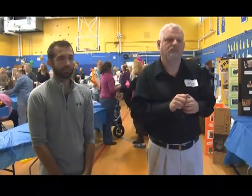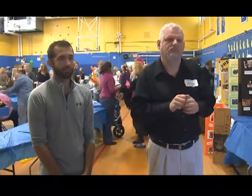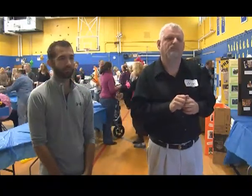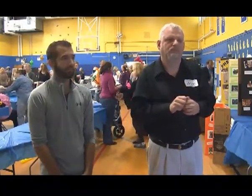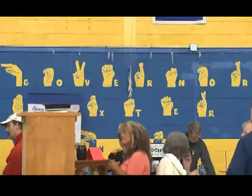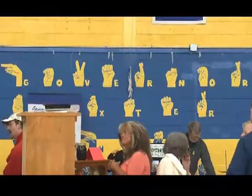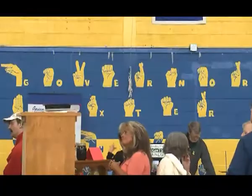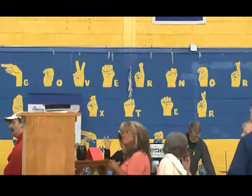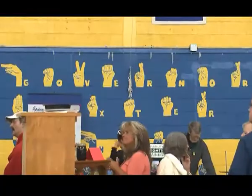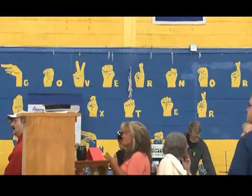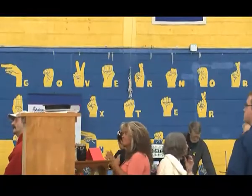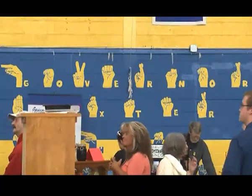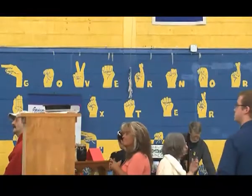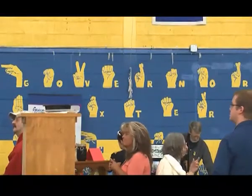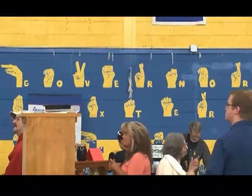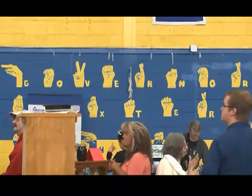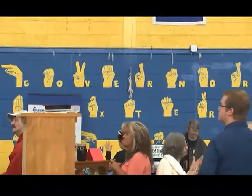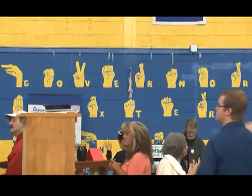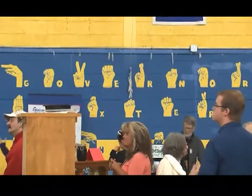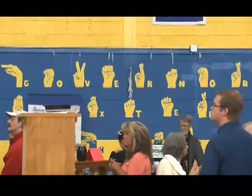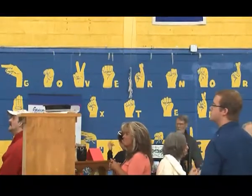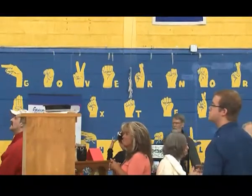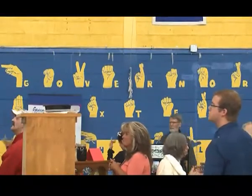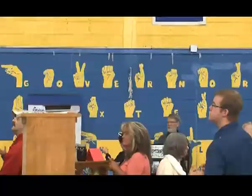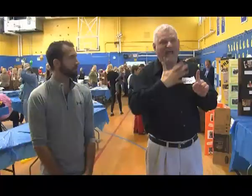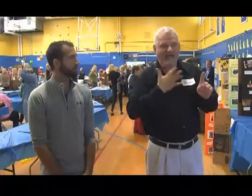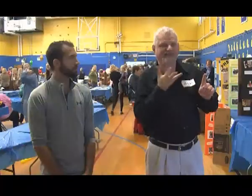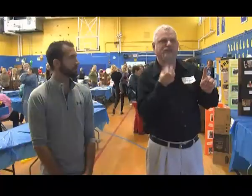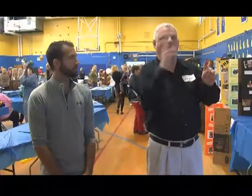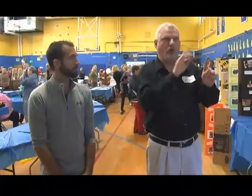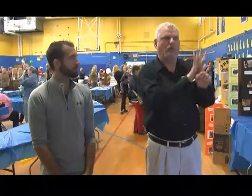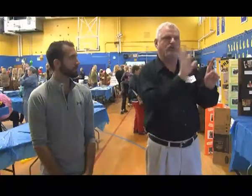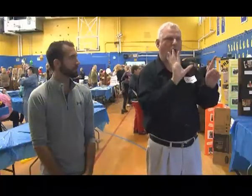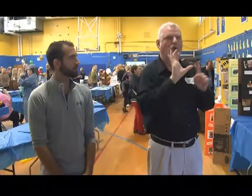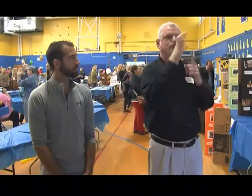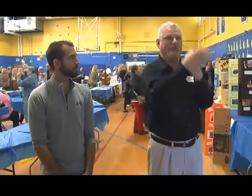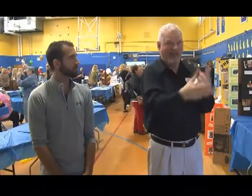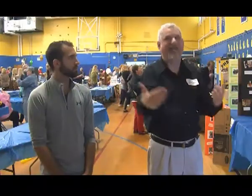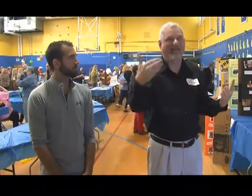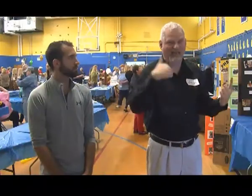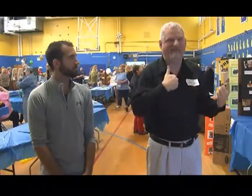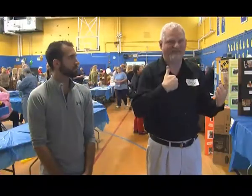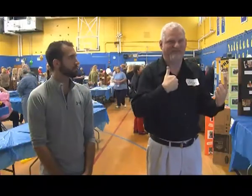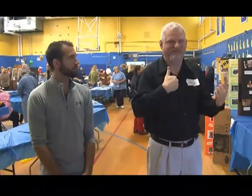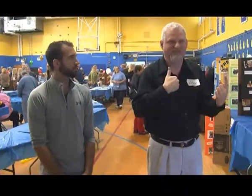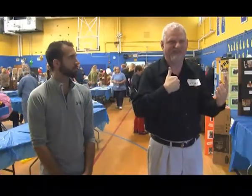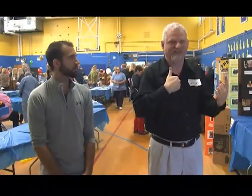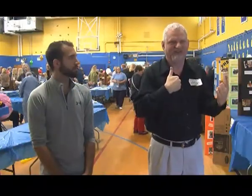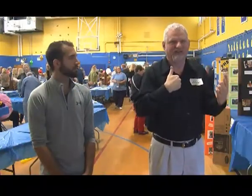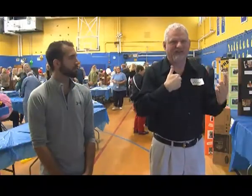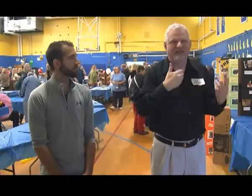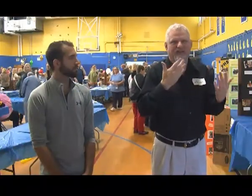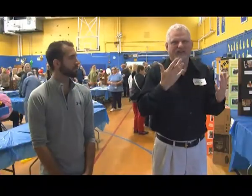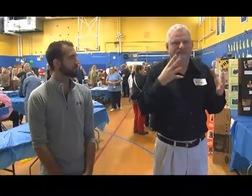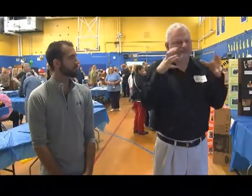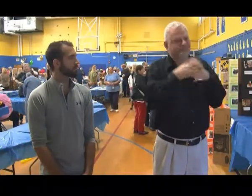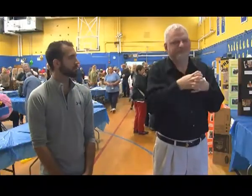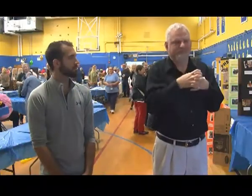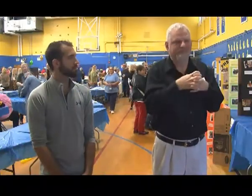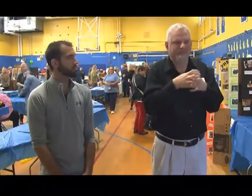The significance of the culture within the Deaf Culture Festival is very important. We have our own culture as